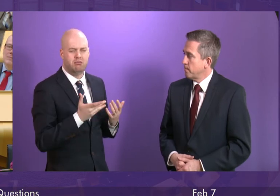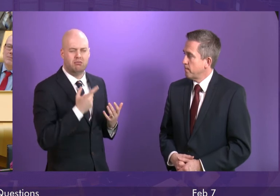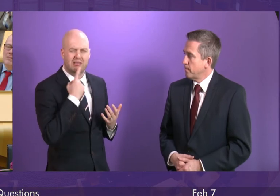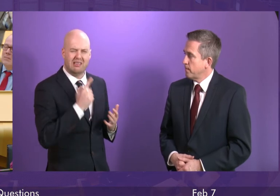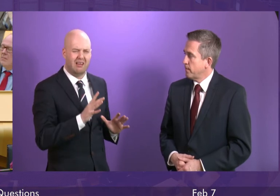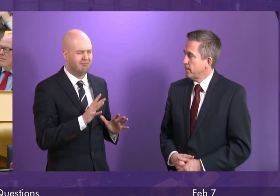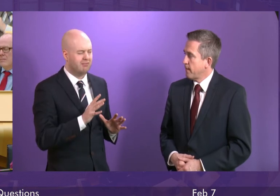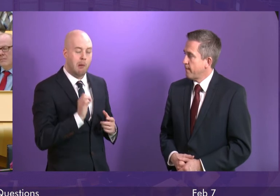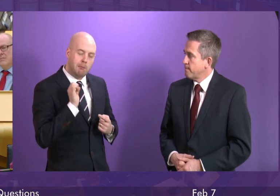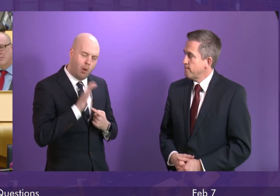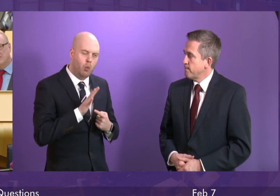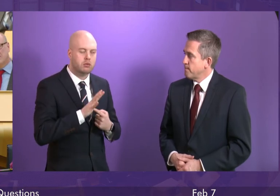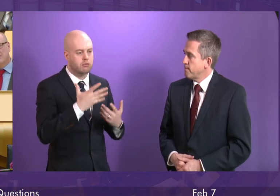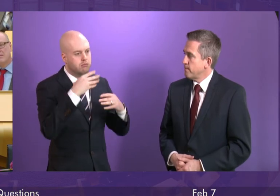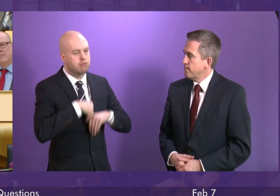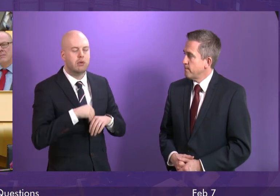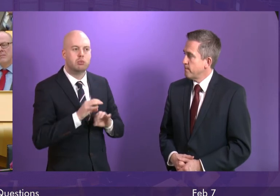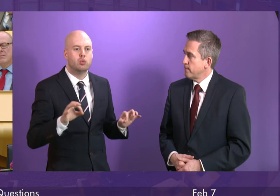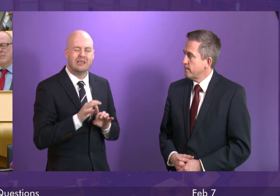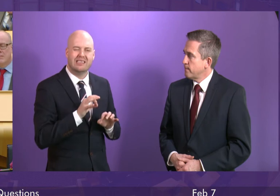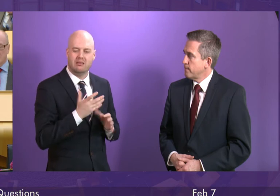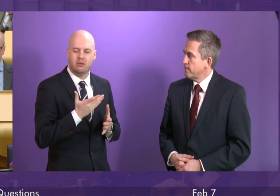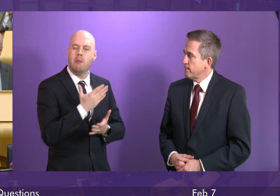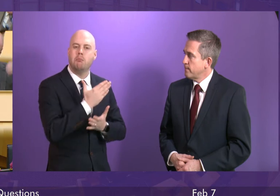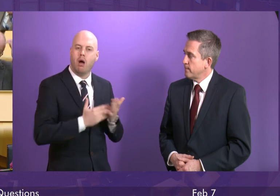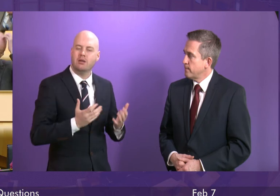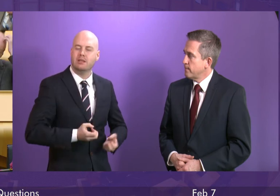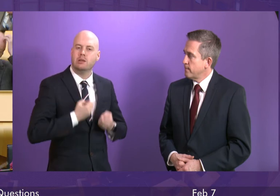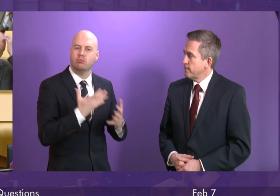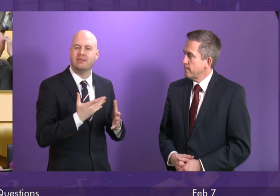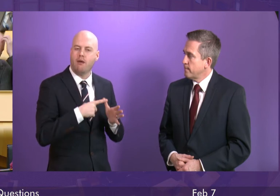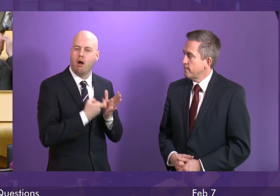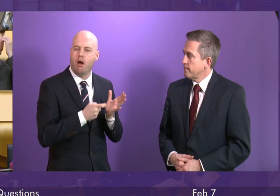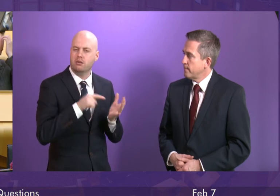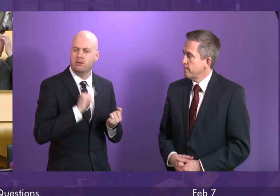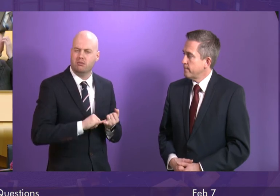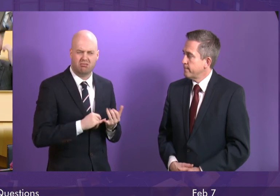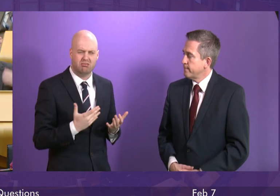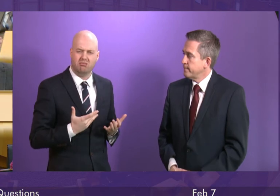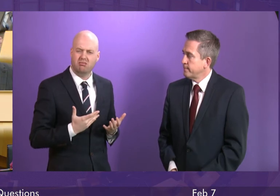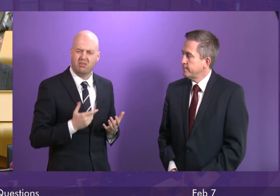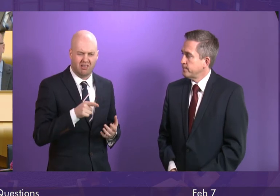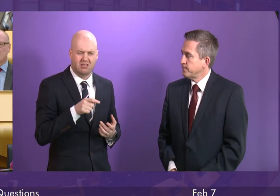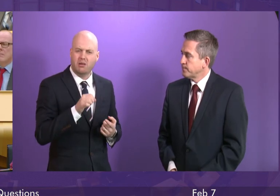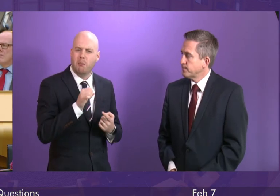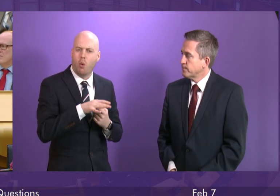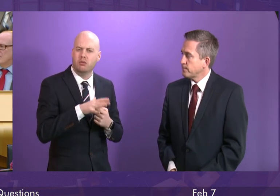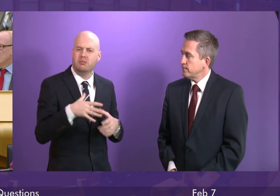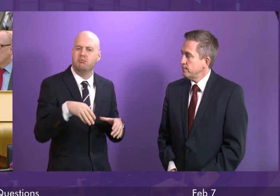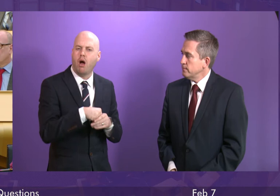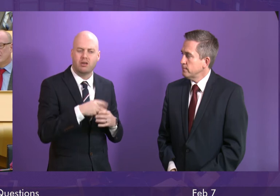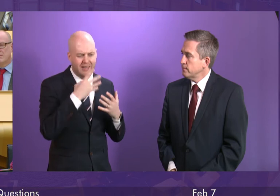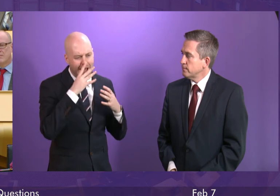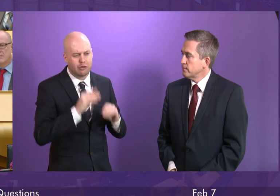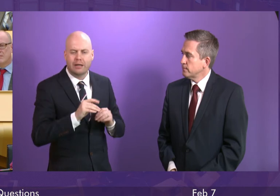as one of the expressive arts within the broad general education and I think it's an important part of the educational